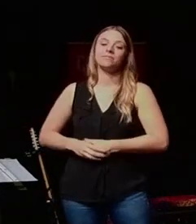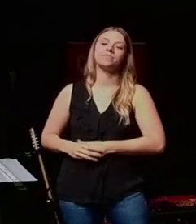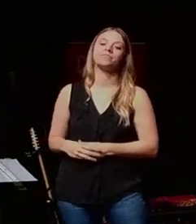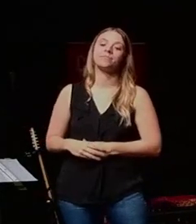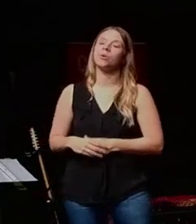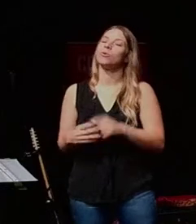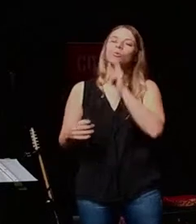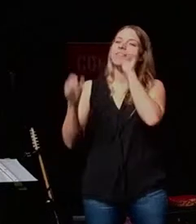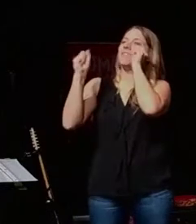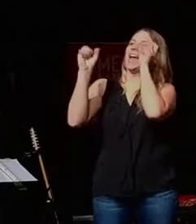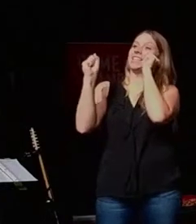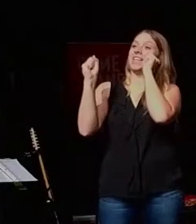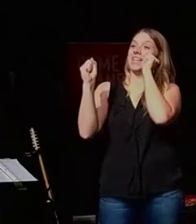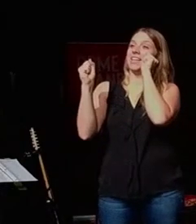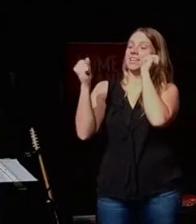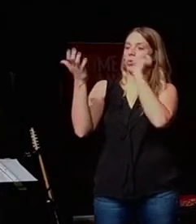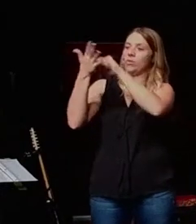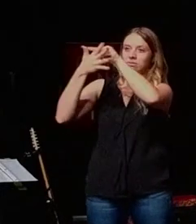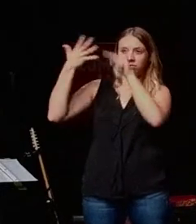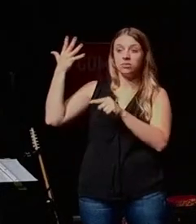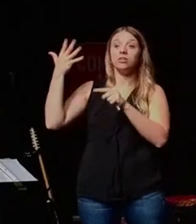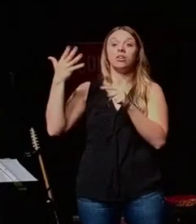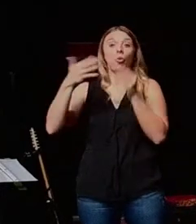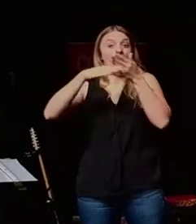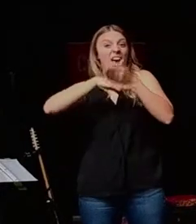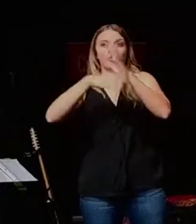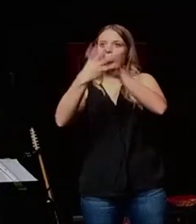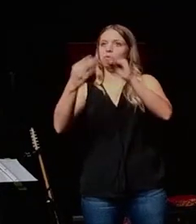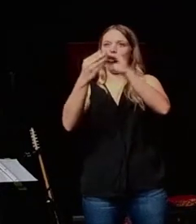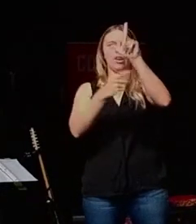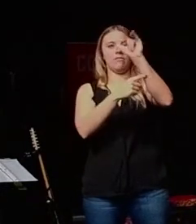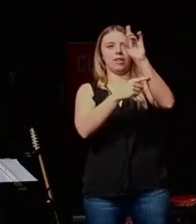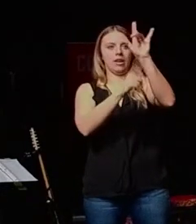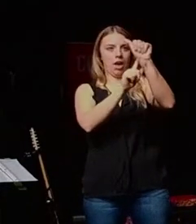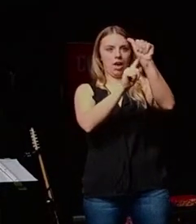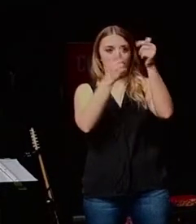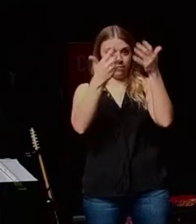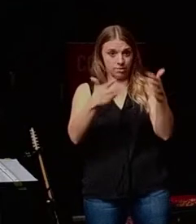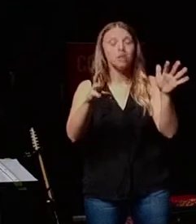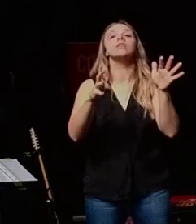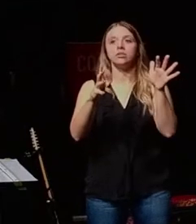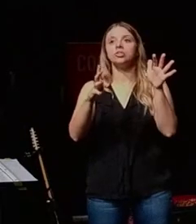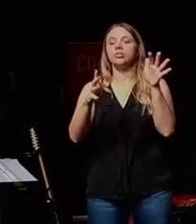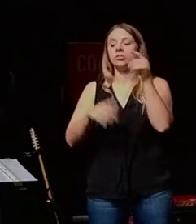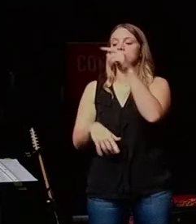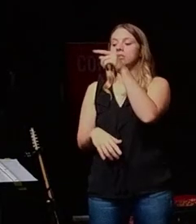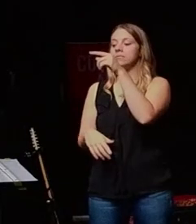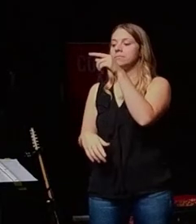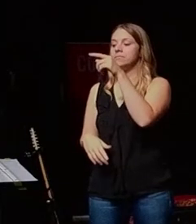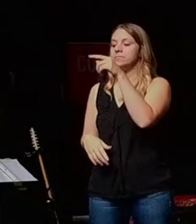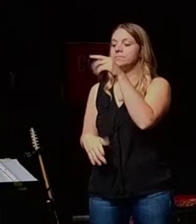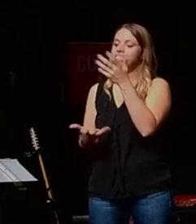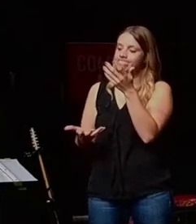So it's fascinating how you can see that because right after the story transpired, you know,